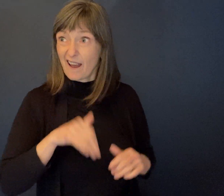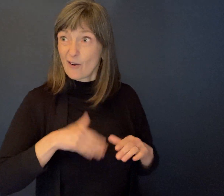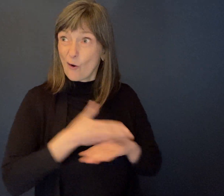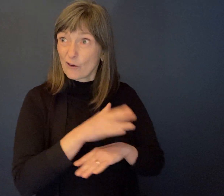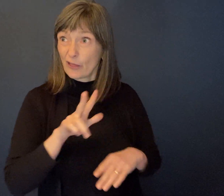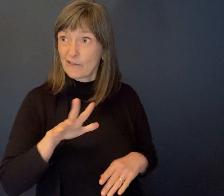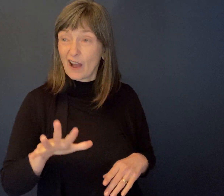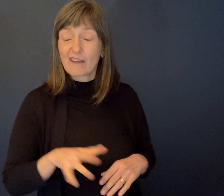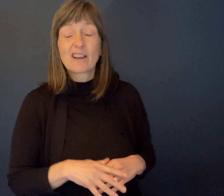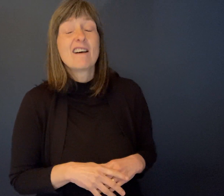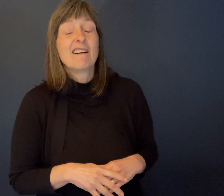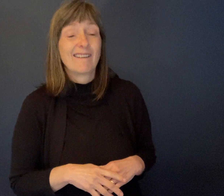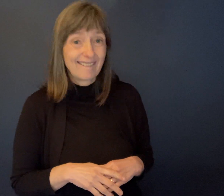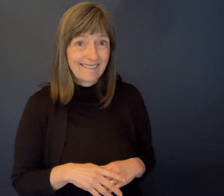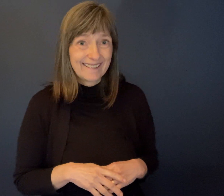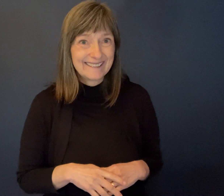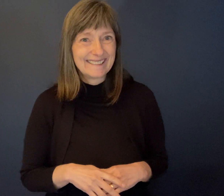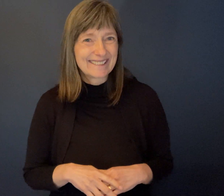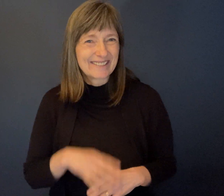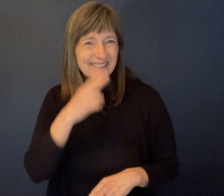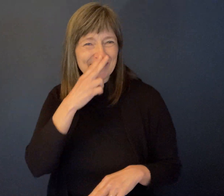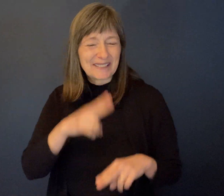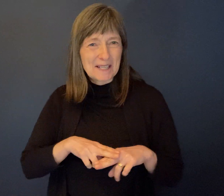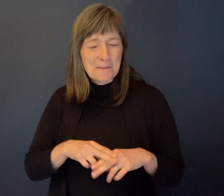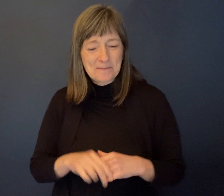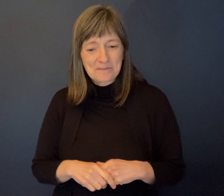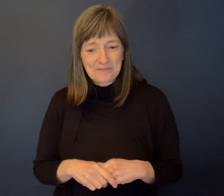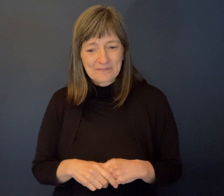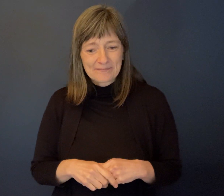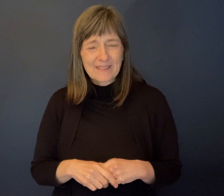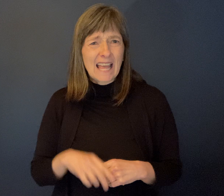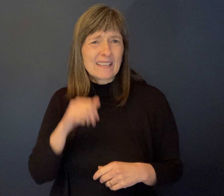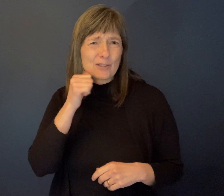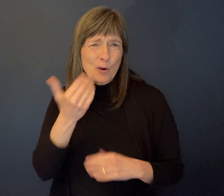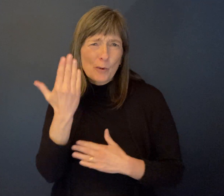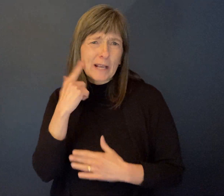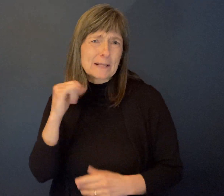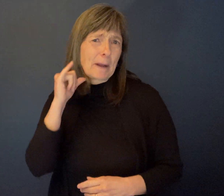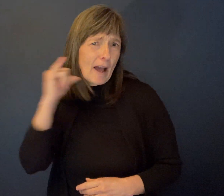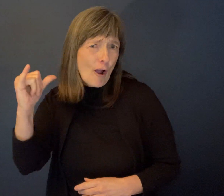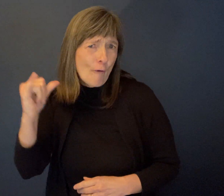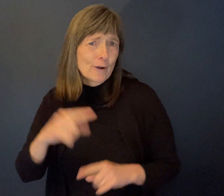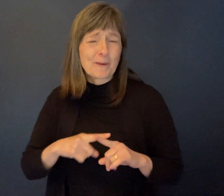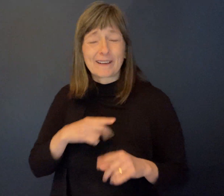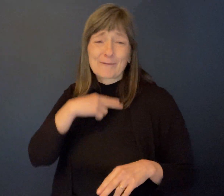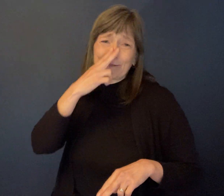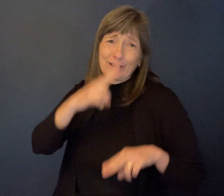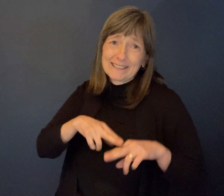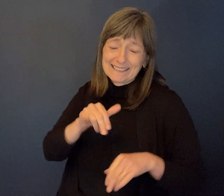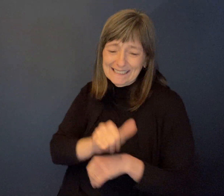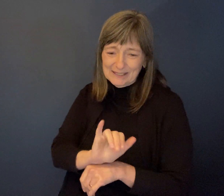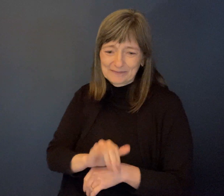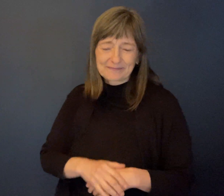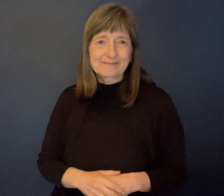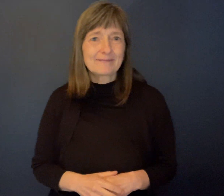Absolutely. Yeah, it was, it was a lot of fun. Probably hung over the next morning, but it was a lot of fun getting there. How about other people with